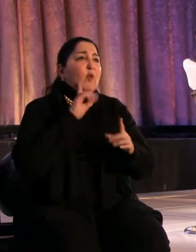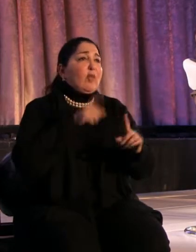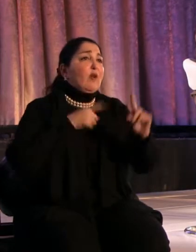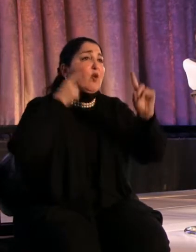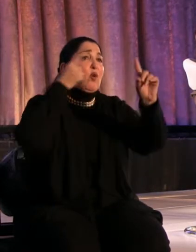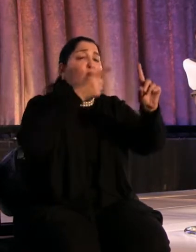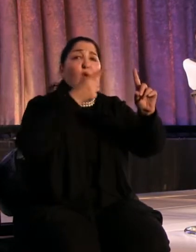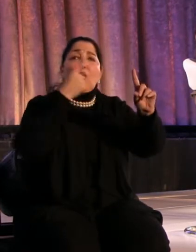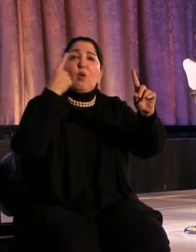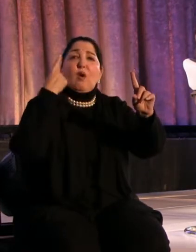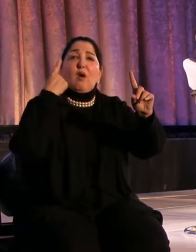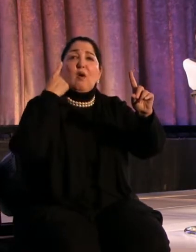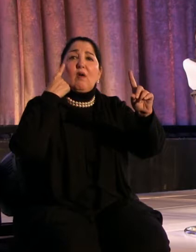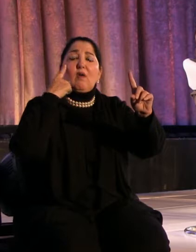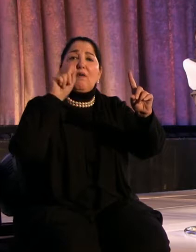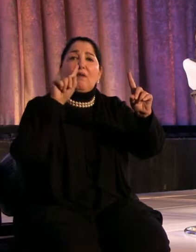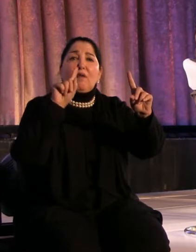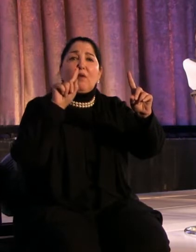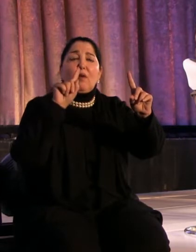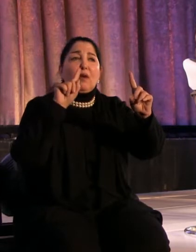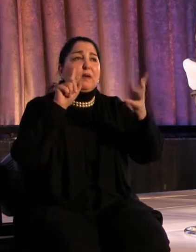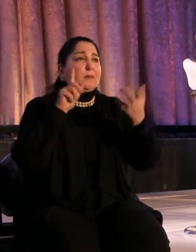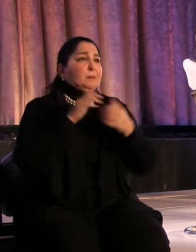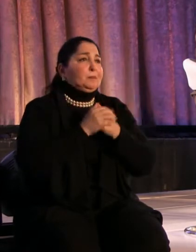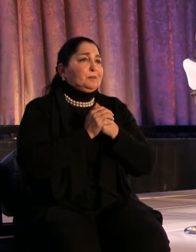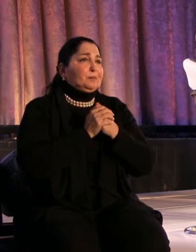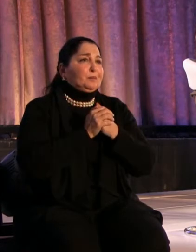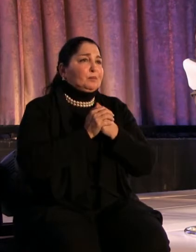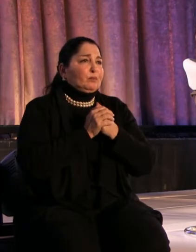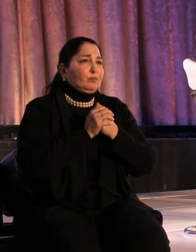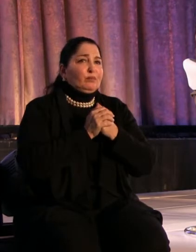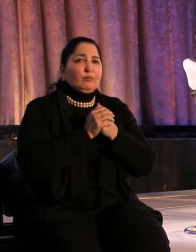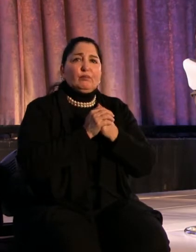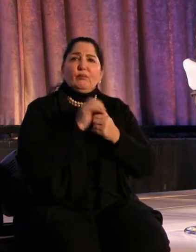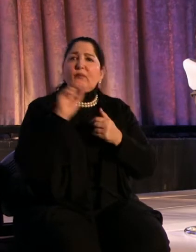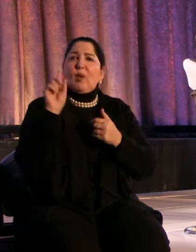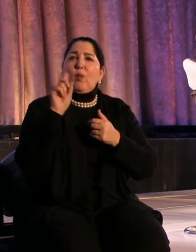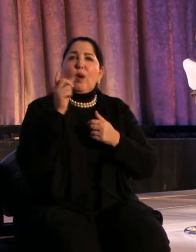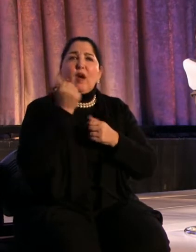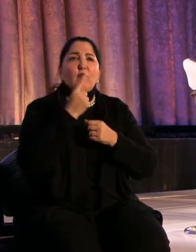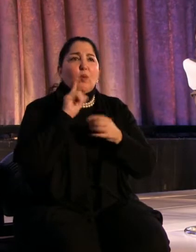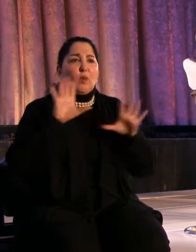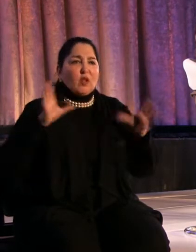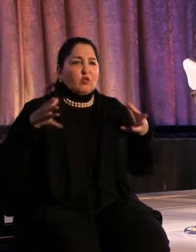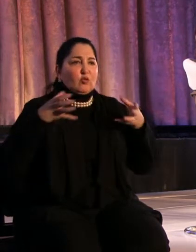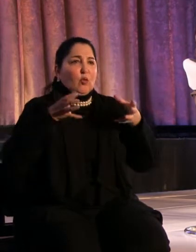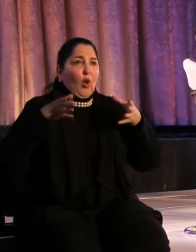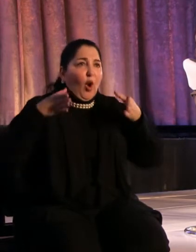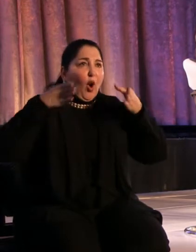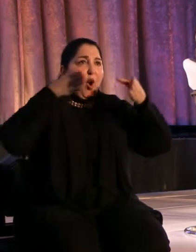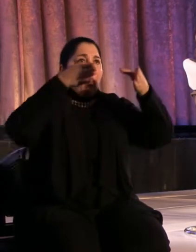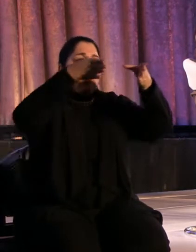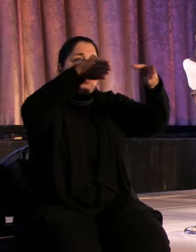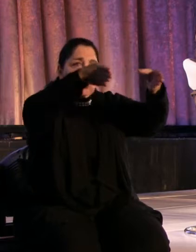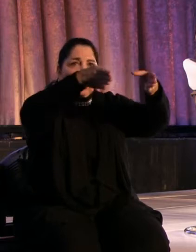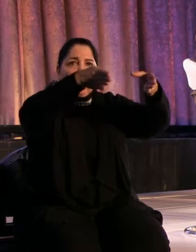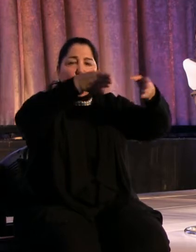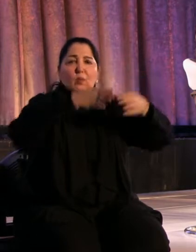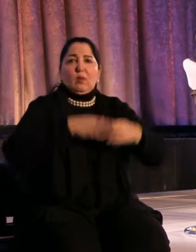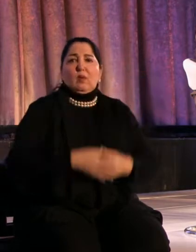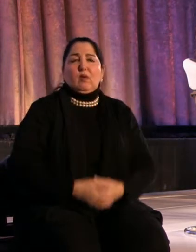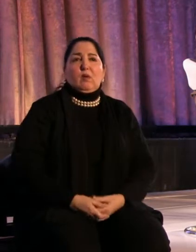to get with the rifles here of the, the, where everybody wants to go, is